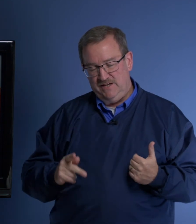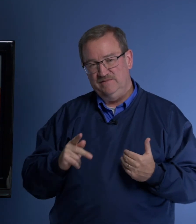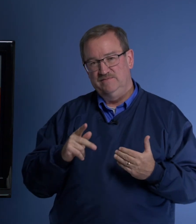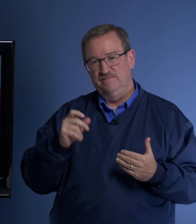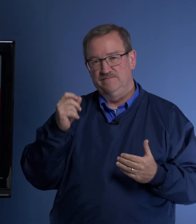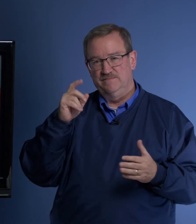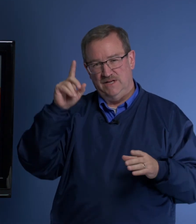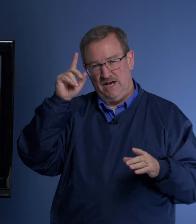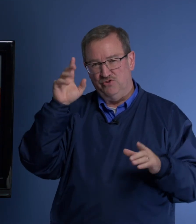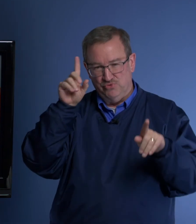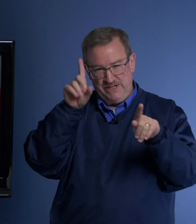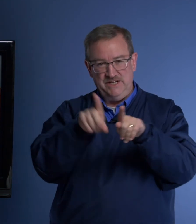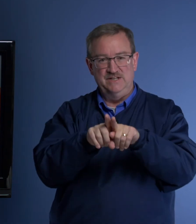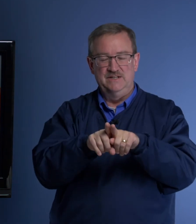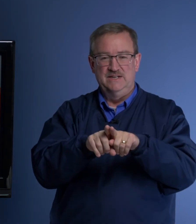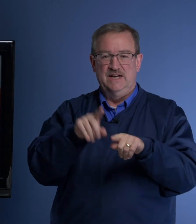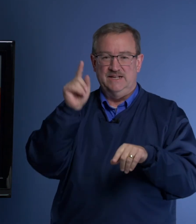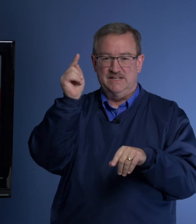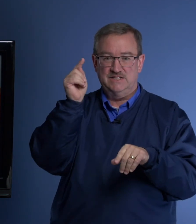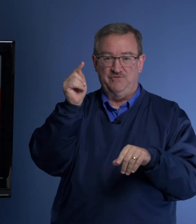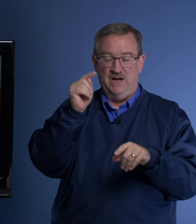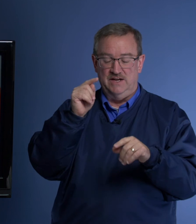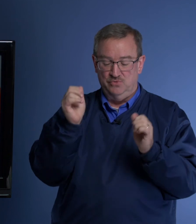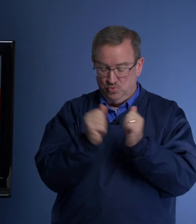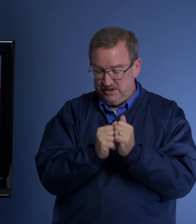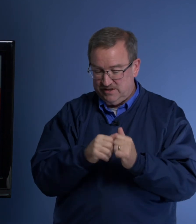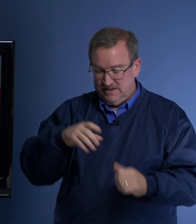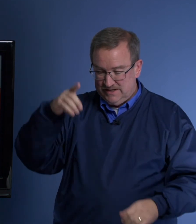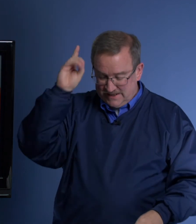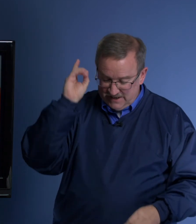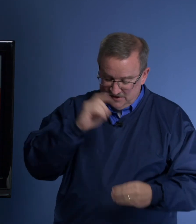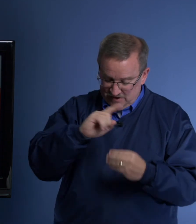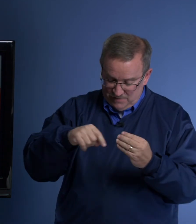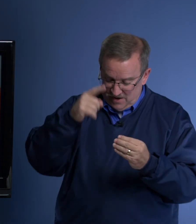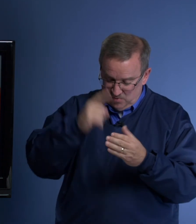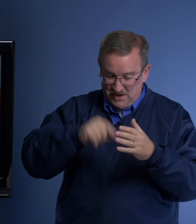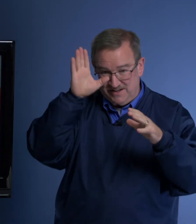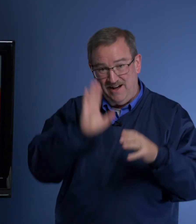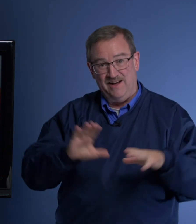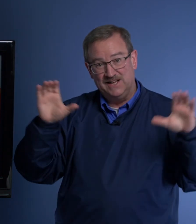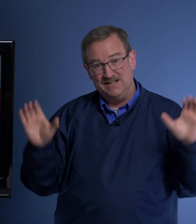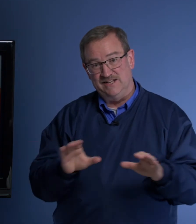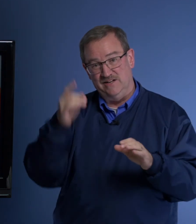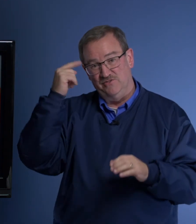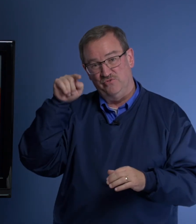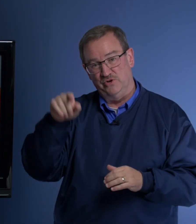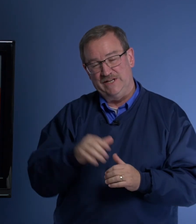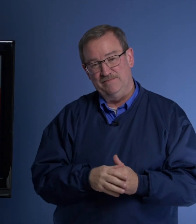agreed and testified with Daniel about what God had done for him.